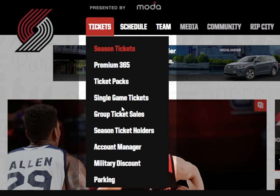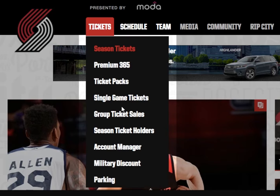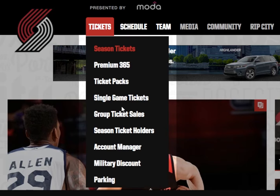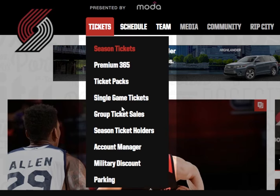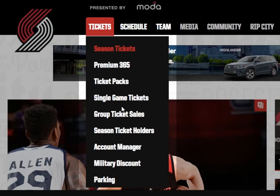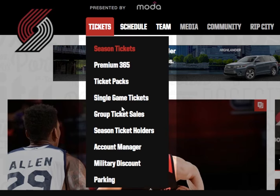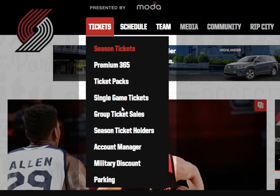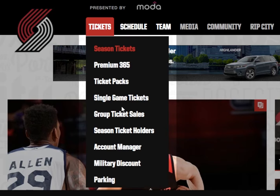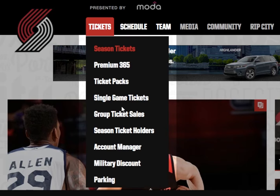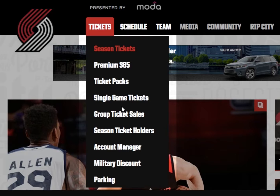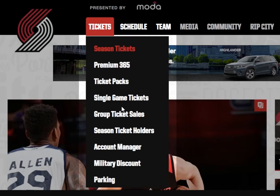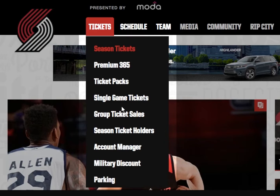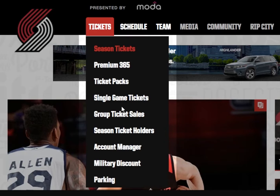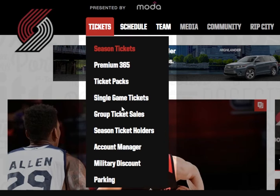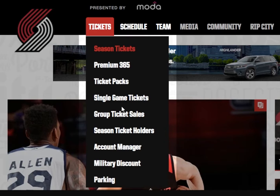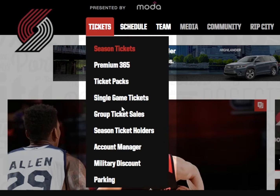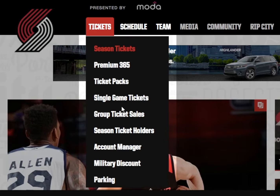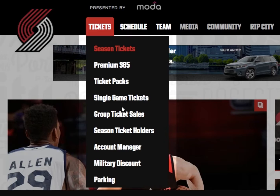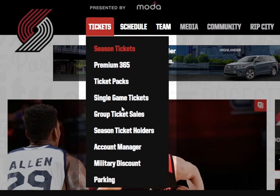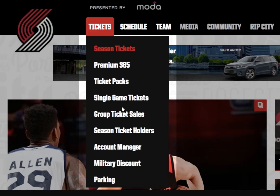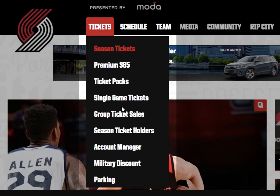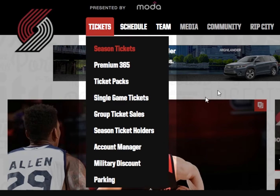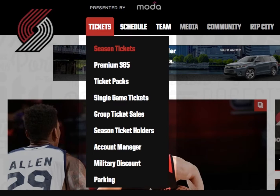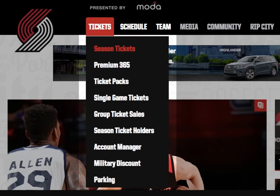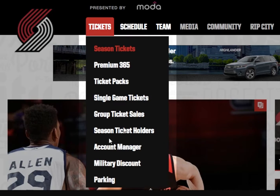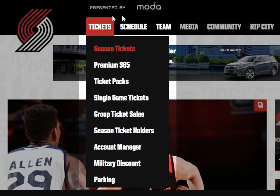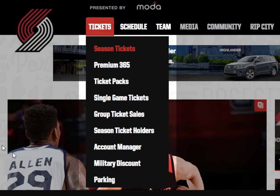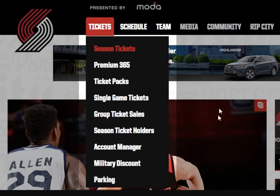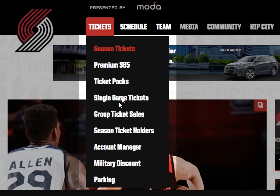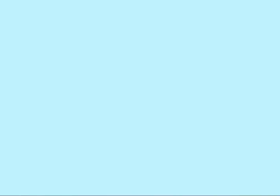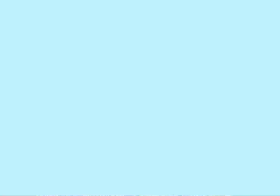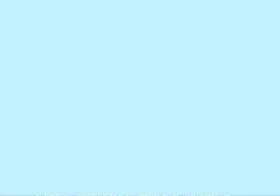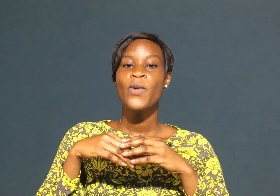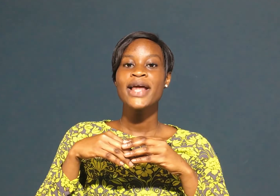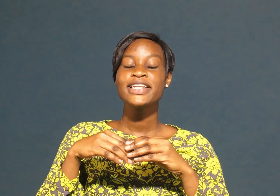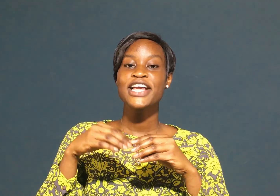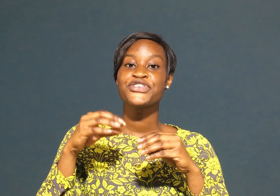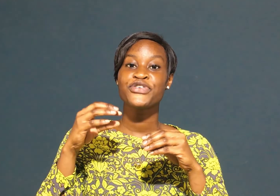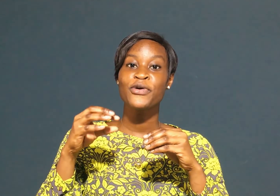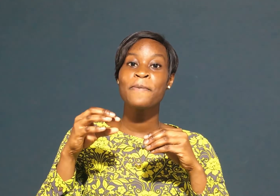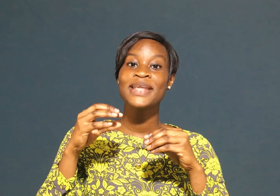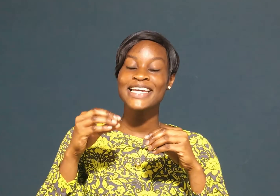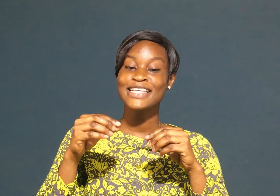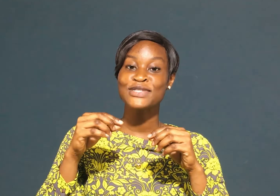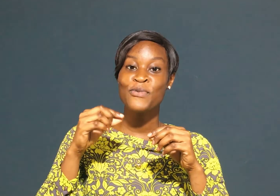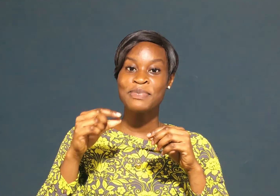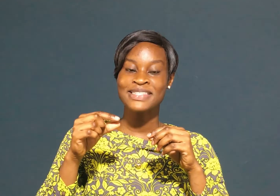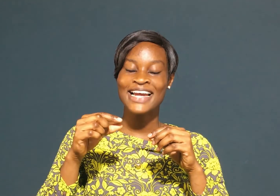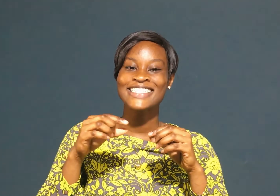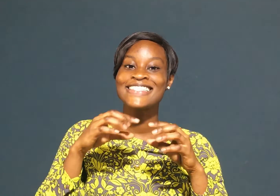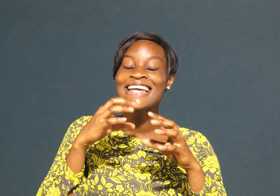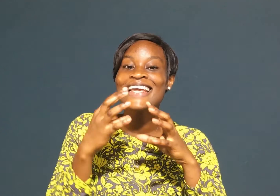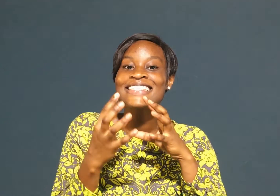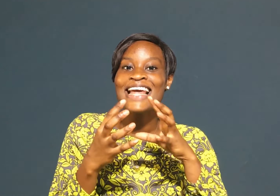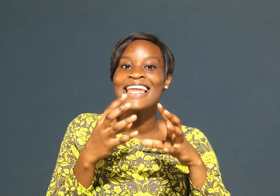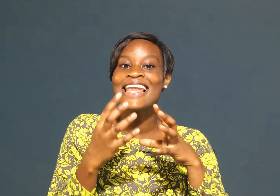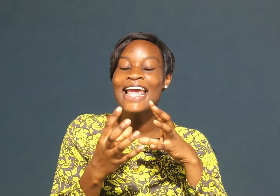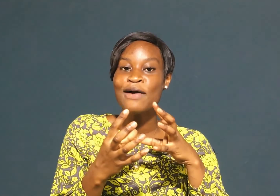action which will automatically increase conversion on your website when the trailblazers websites change the layout